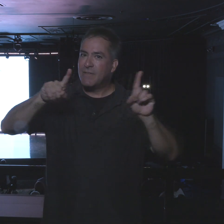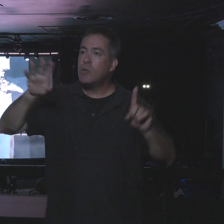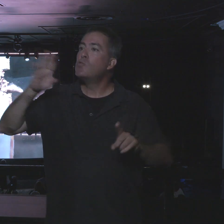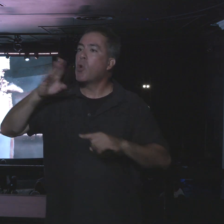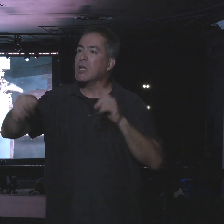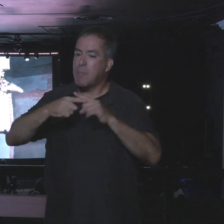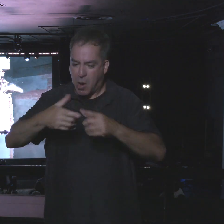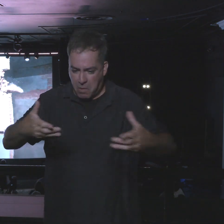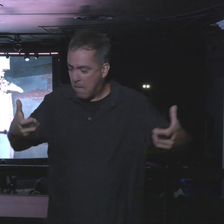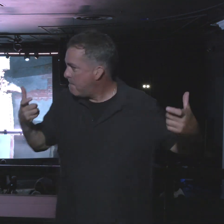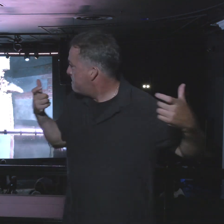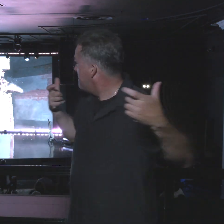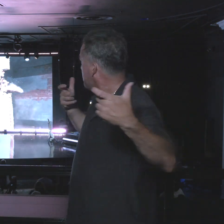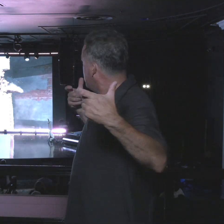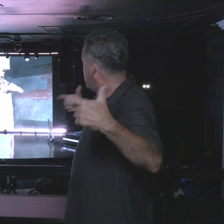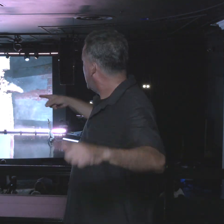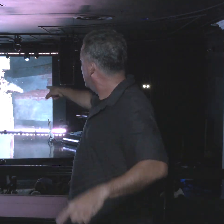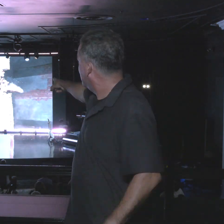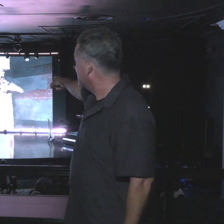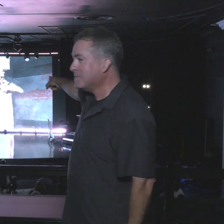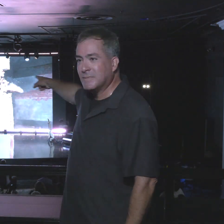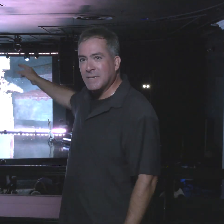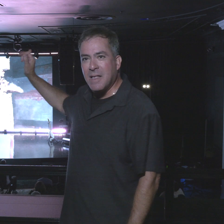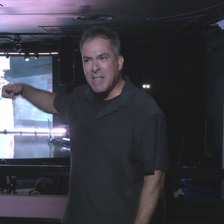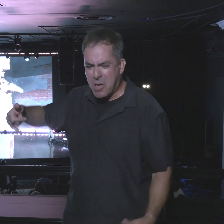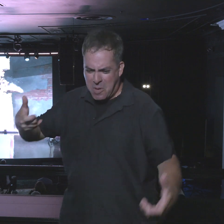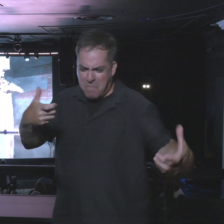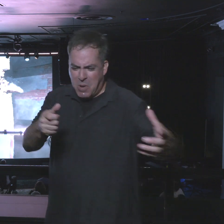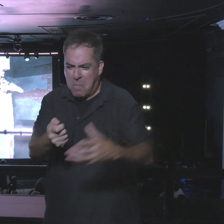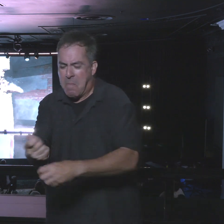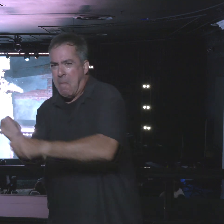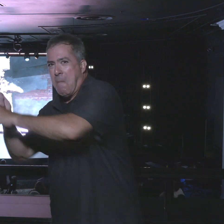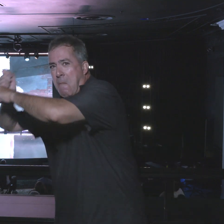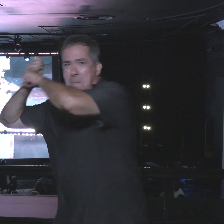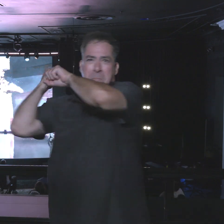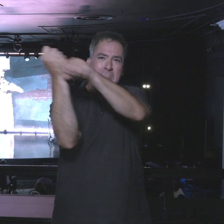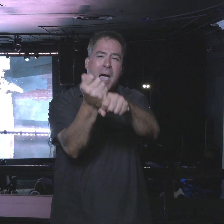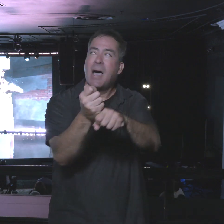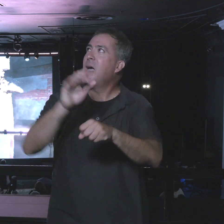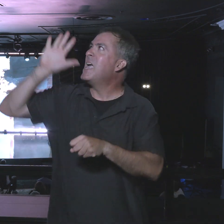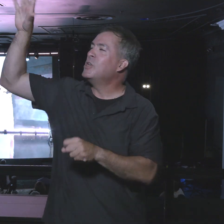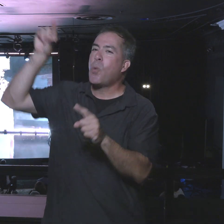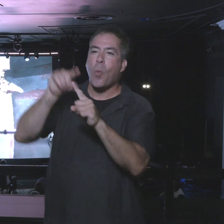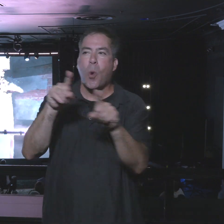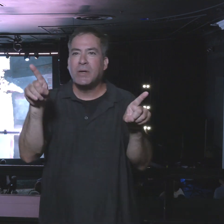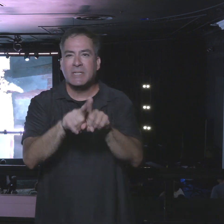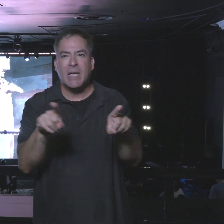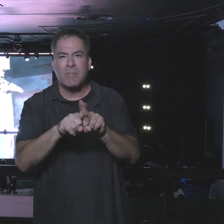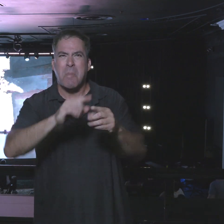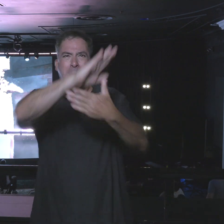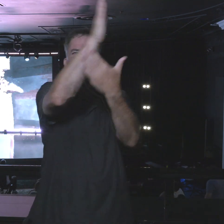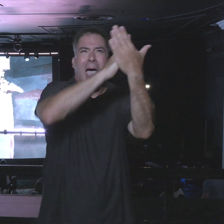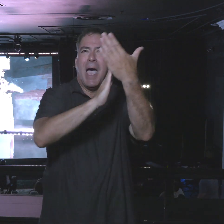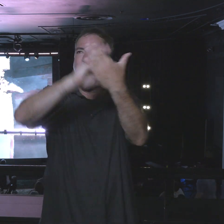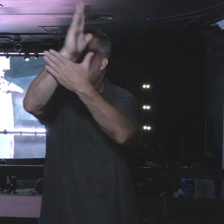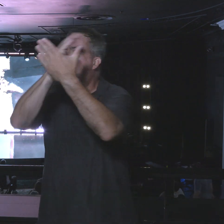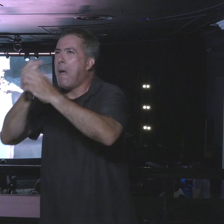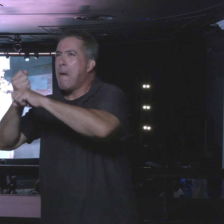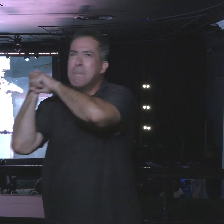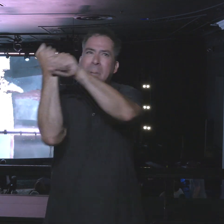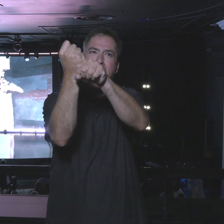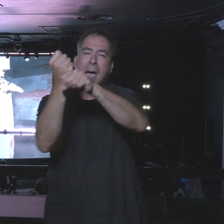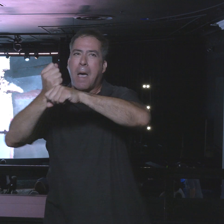sledgehammer. God's word is like a sledgehammer that shatters boulders. It's the